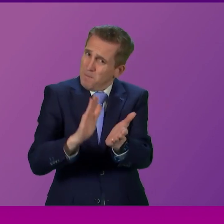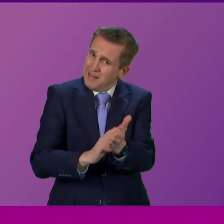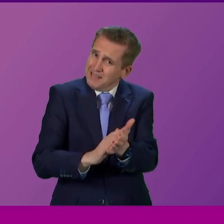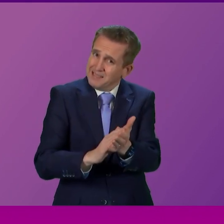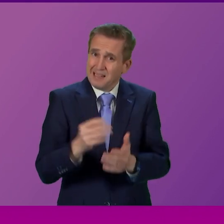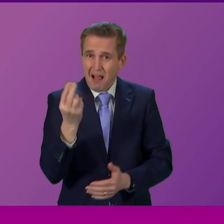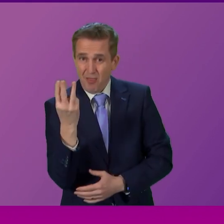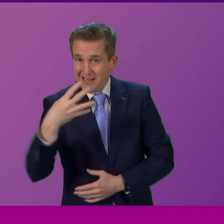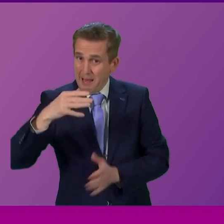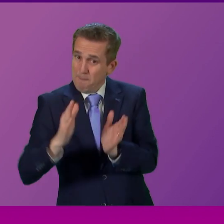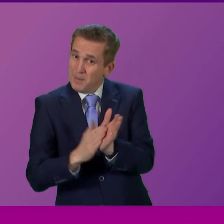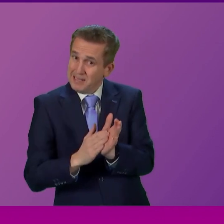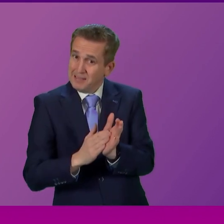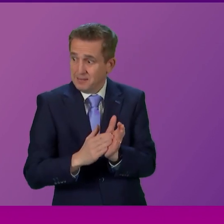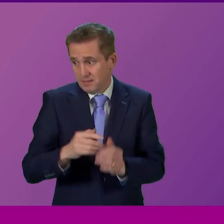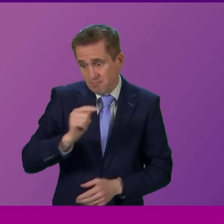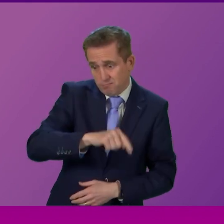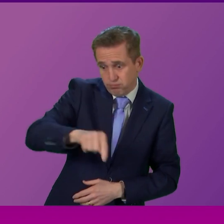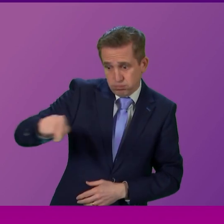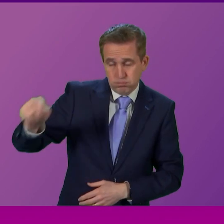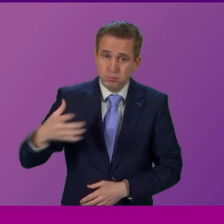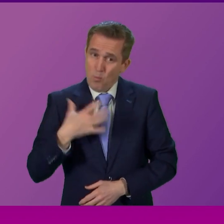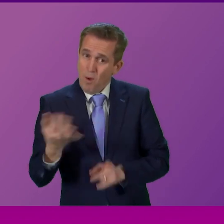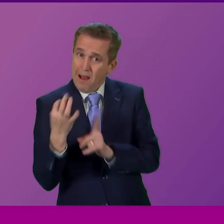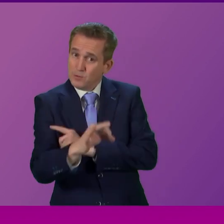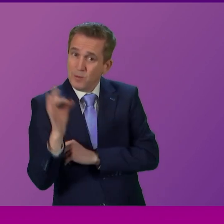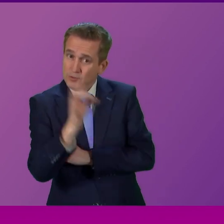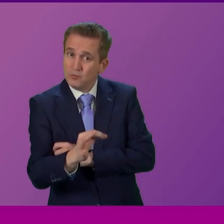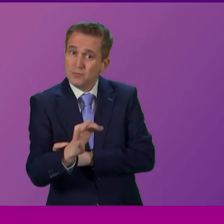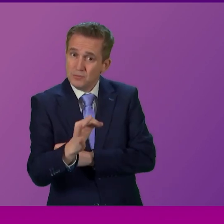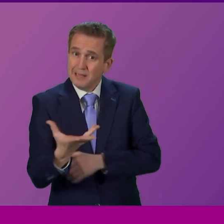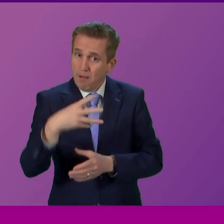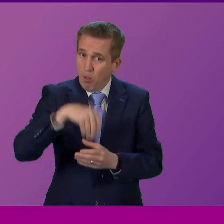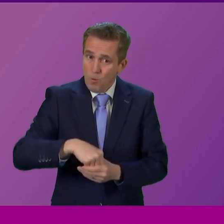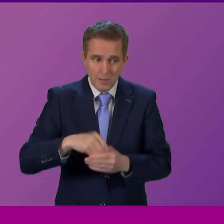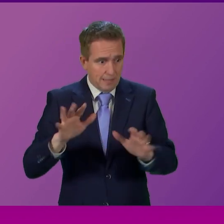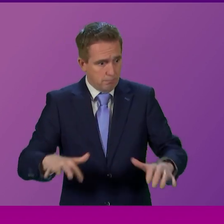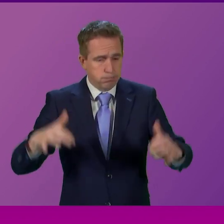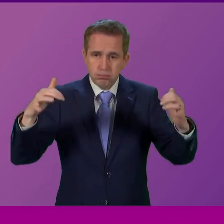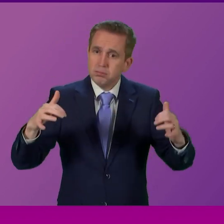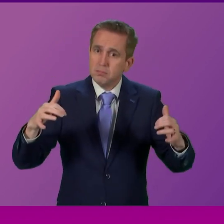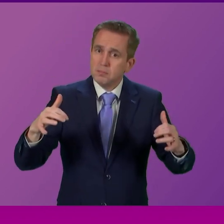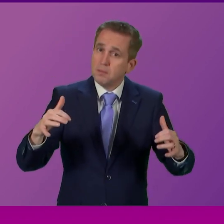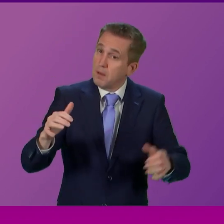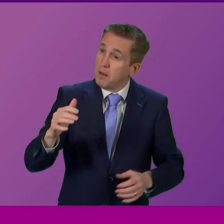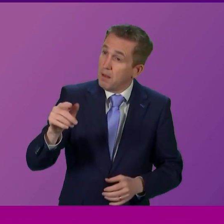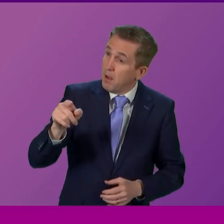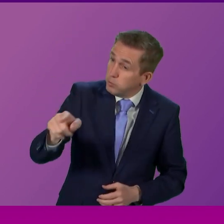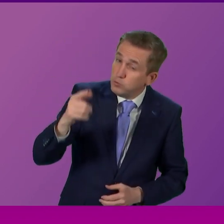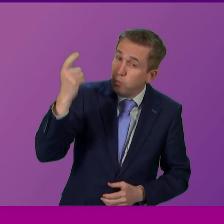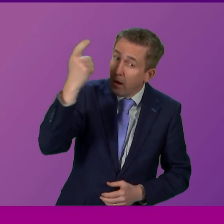39 minutes and a number of colleagues I'm sure still want to ask questions including people on these benches would you would you be minded